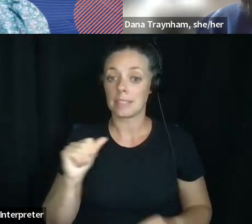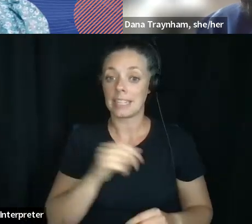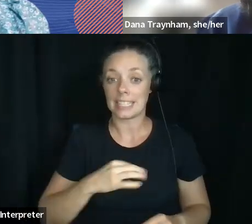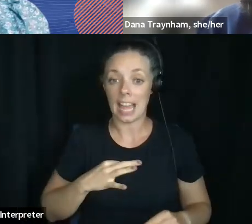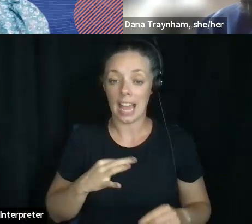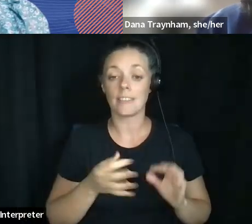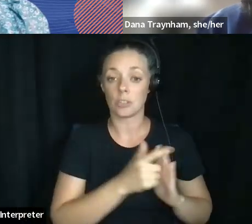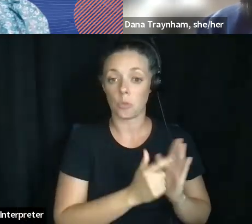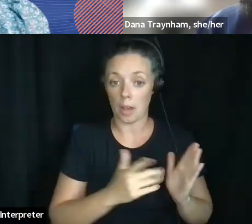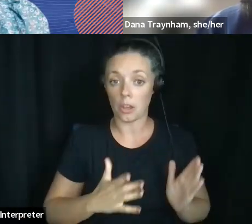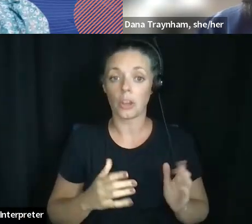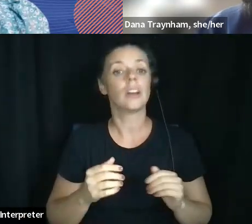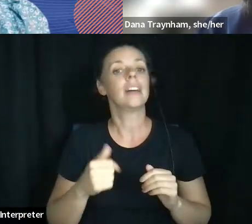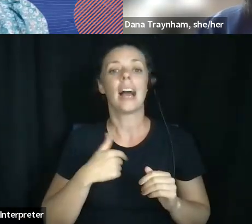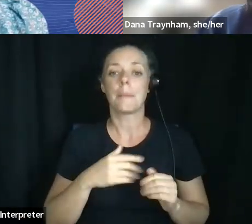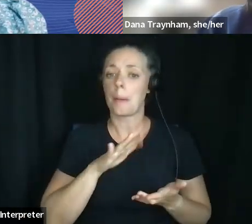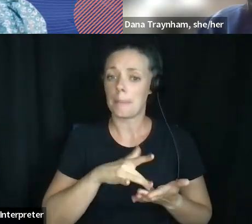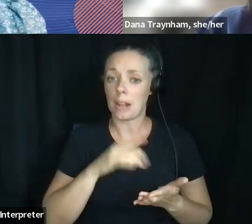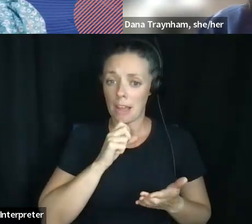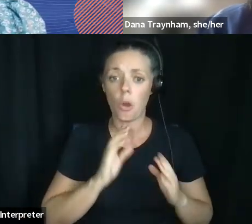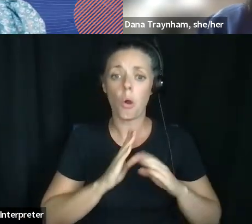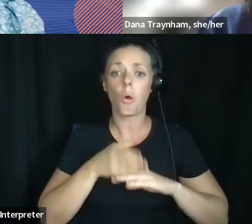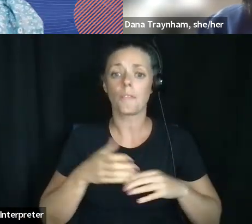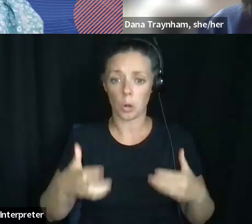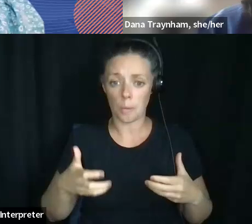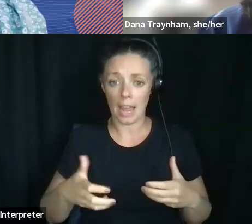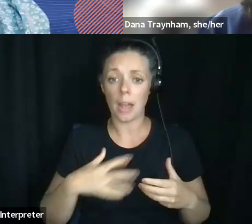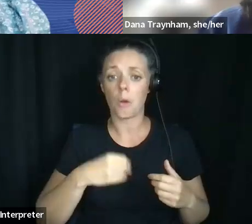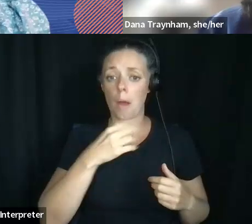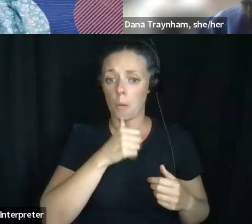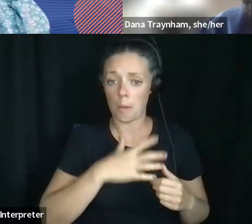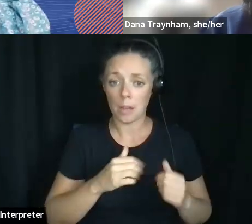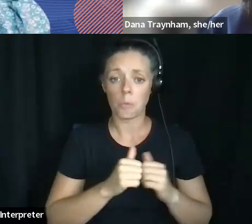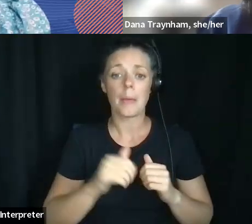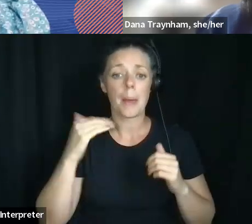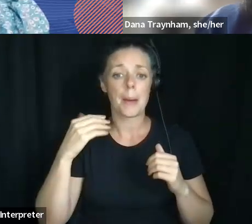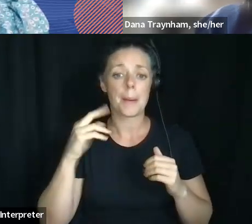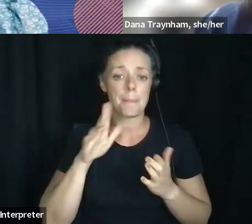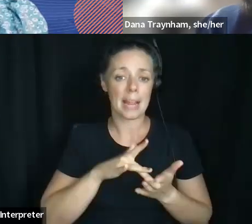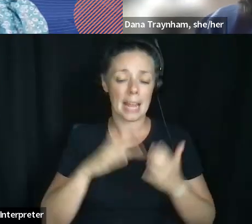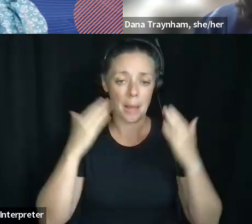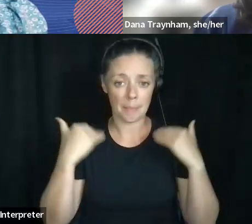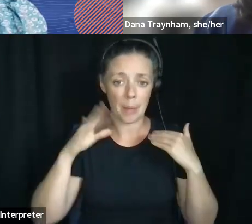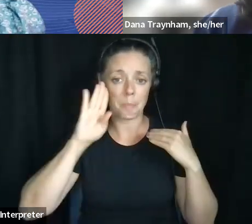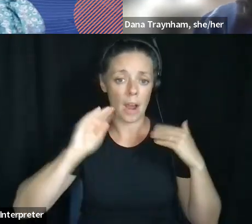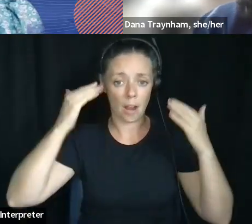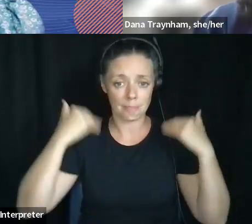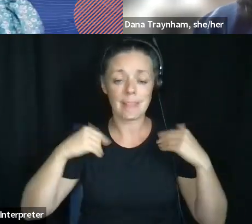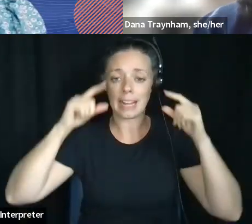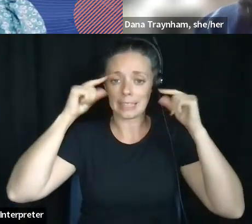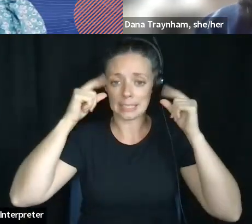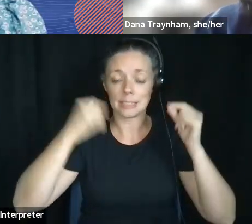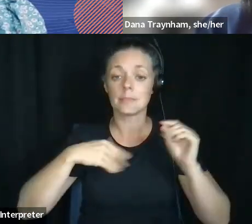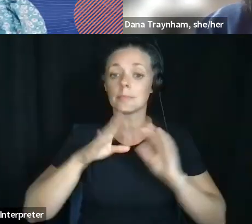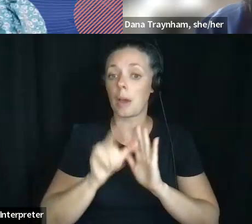a middle-aged, overweight, white woman with medium-length brown hair, and I wear glasses. My background